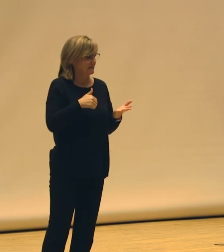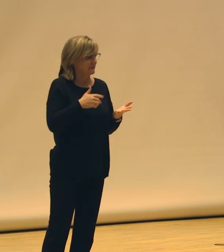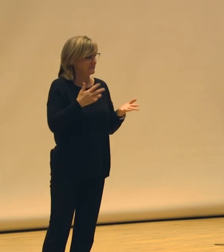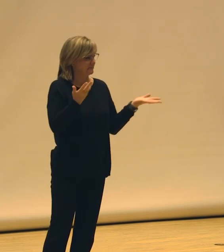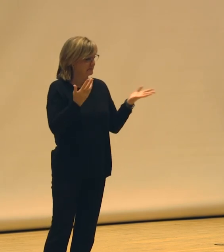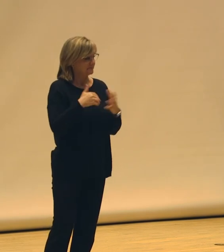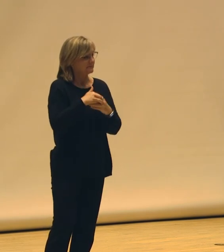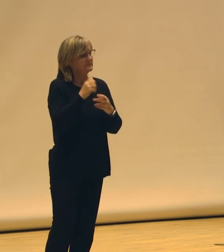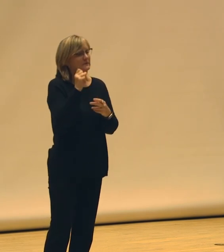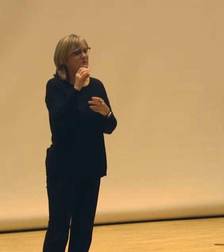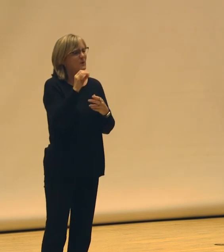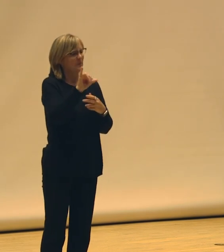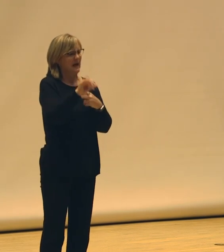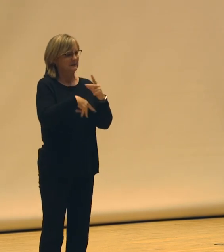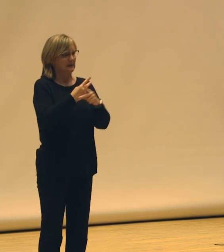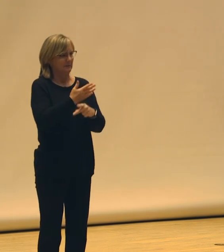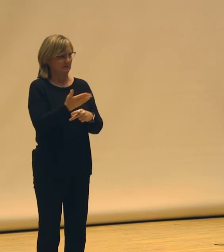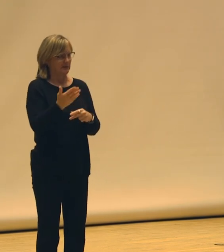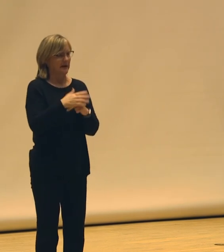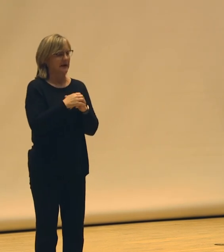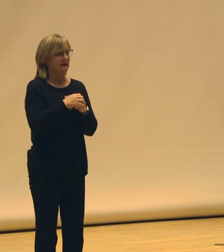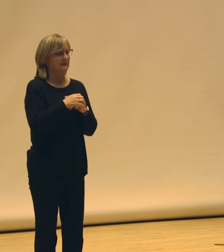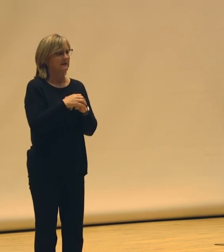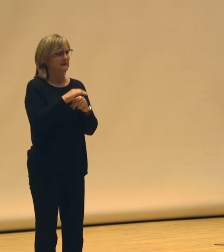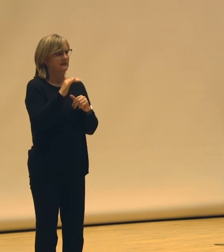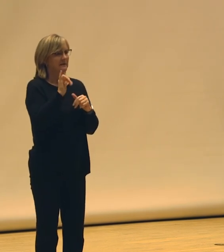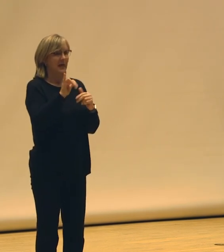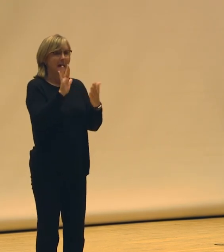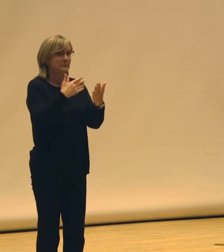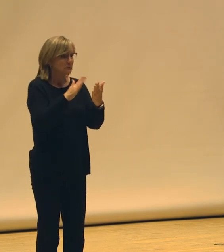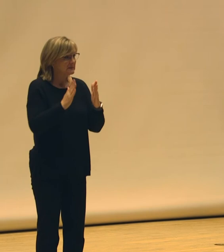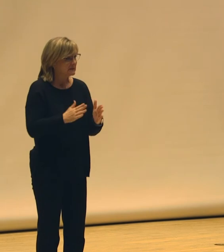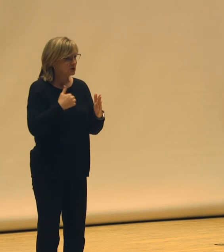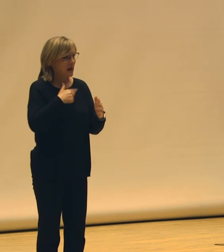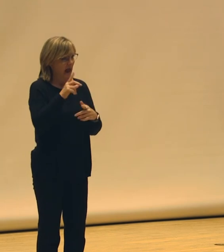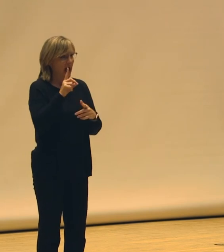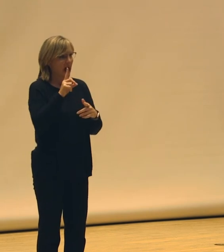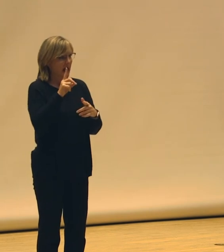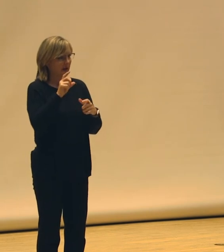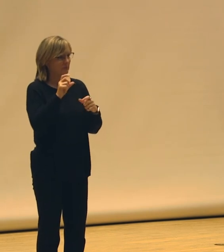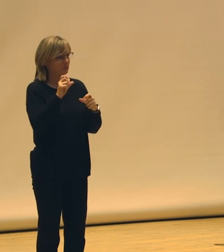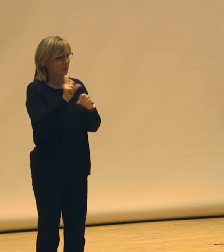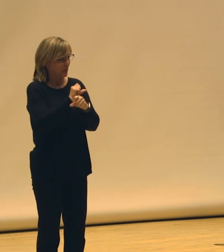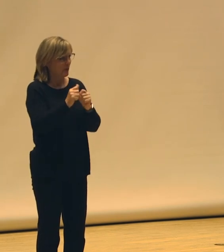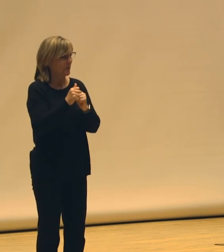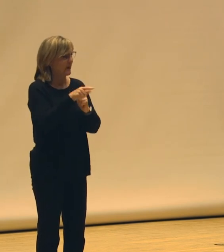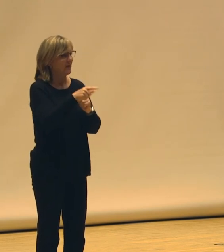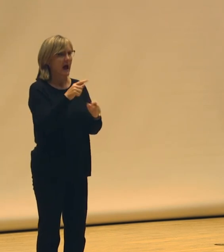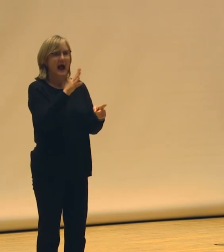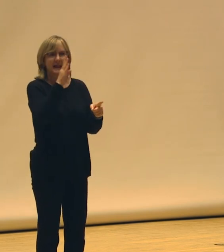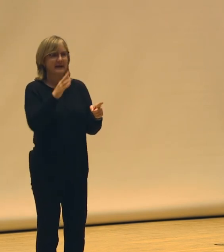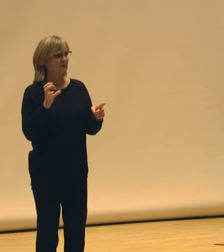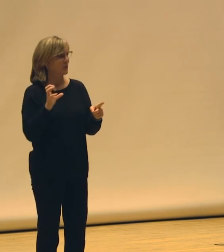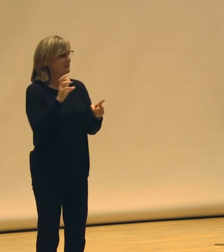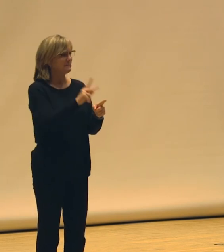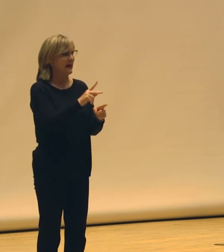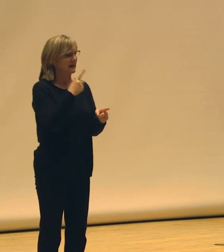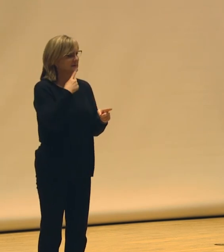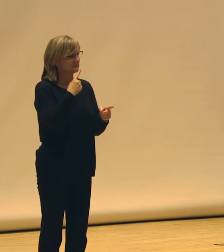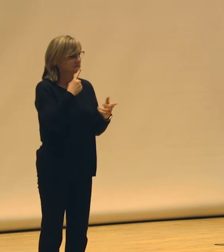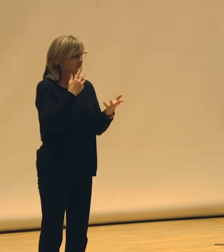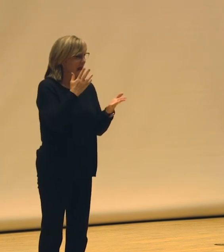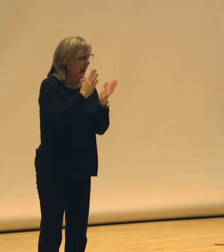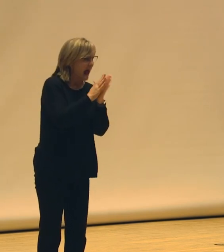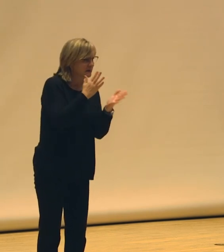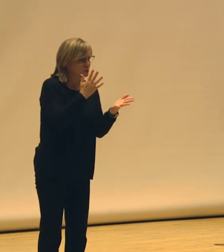know, like these types of things, that musician that I did a gig for, and I realized I never went back to them and saw if they wanted